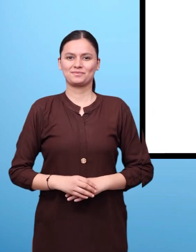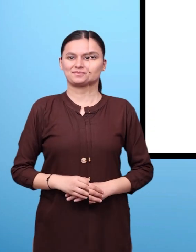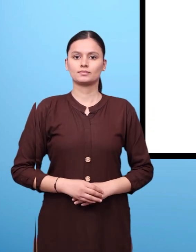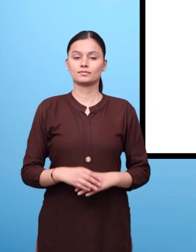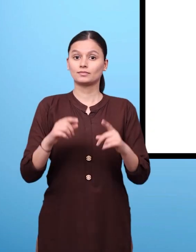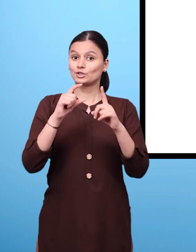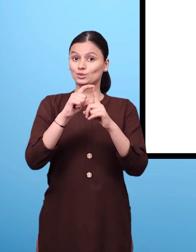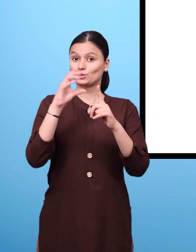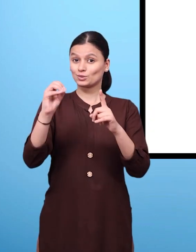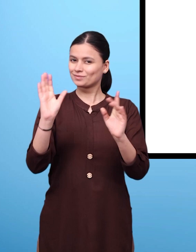Let us do